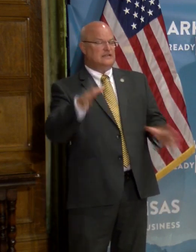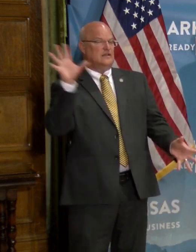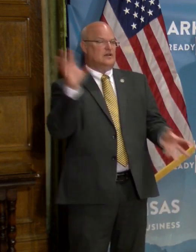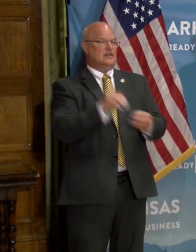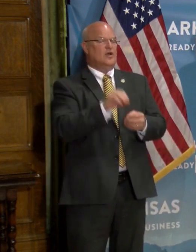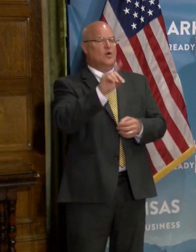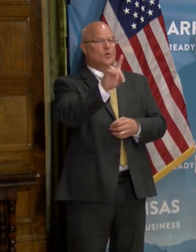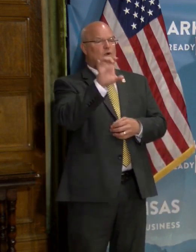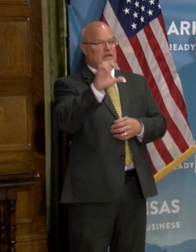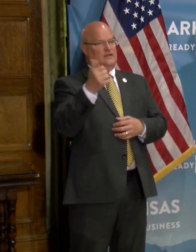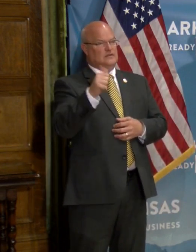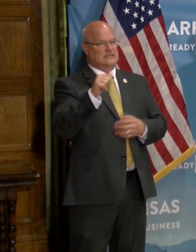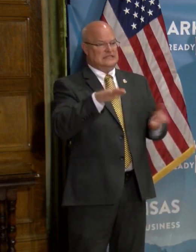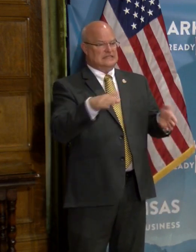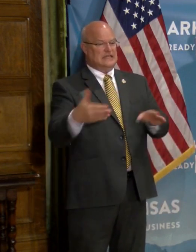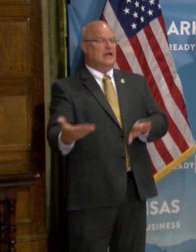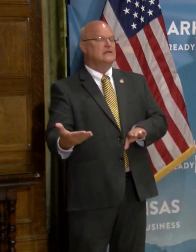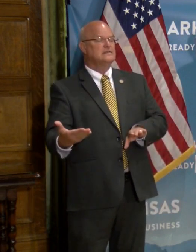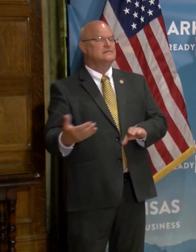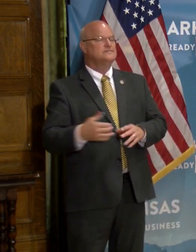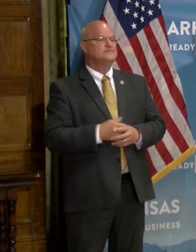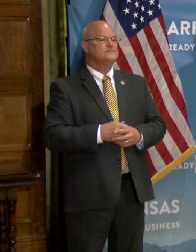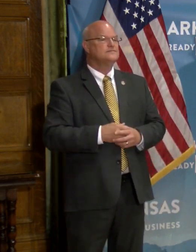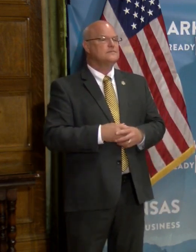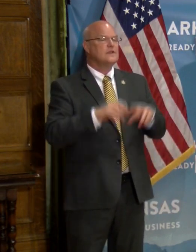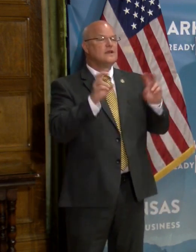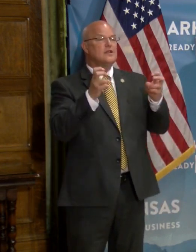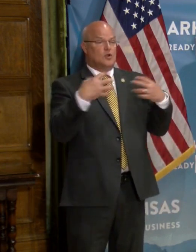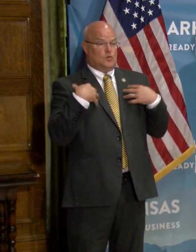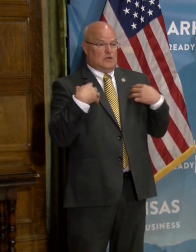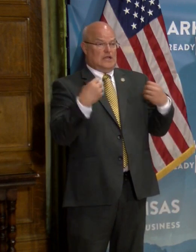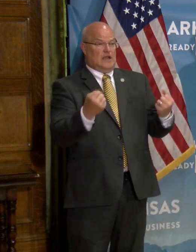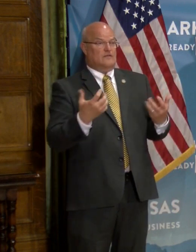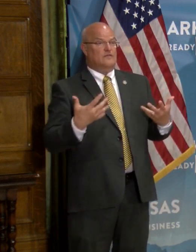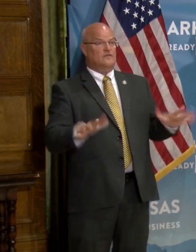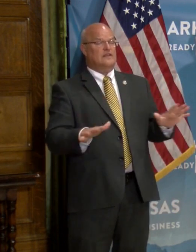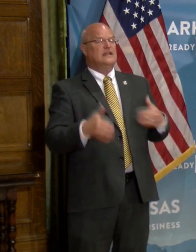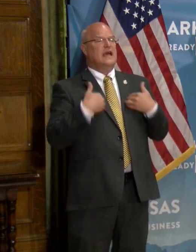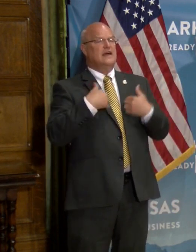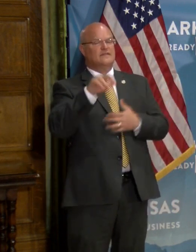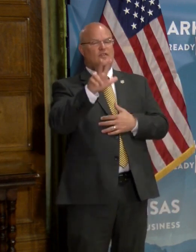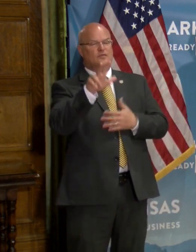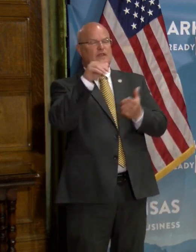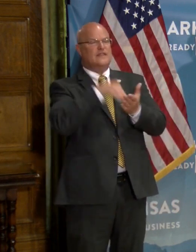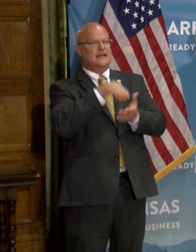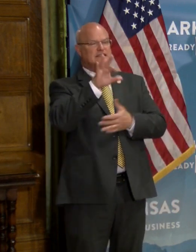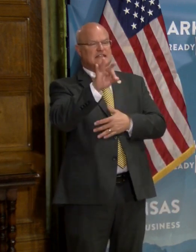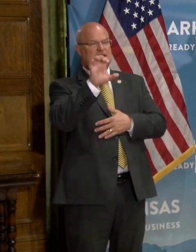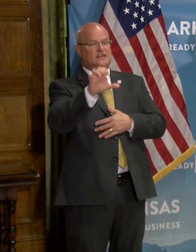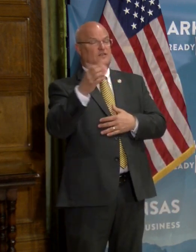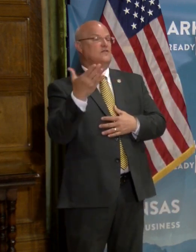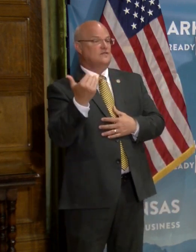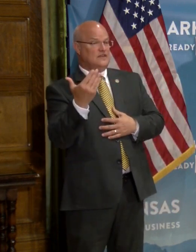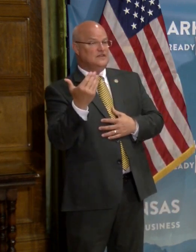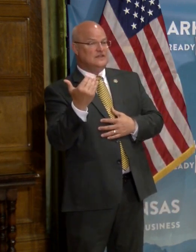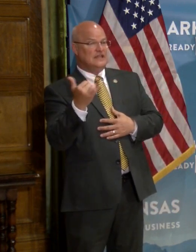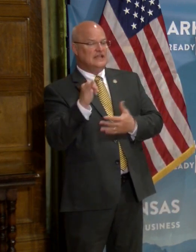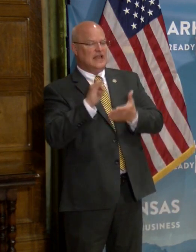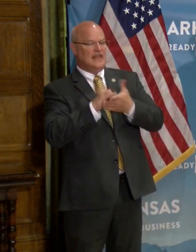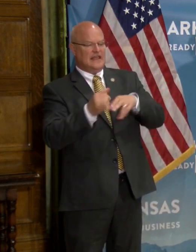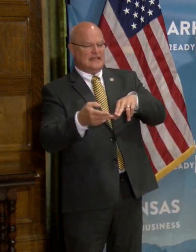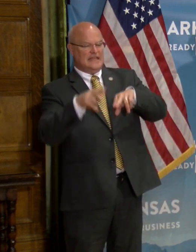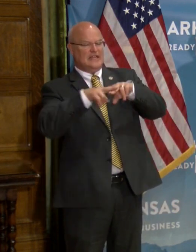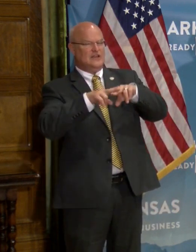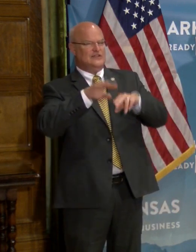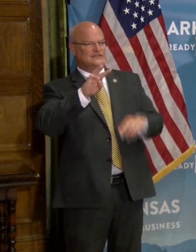a total of 110. We have, uh, in terms of recovered, we have 3,915, and that's an increase